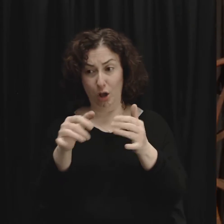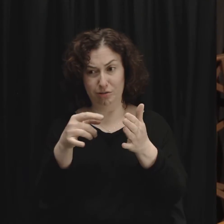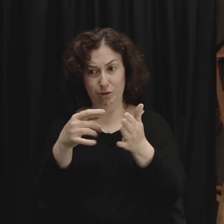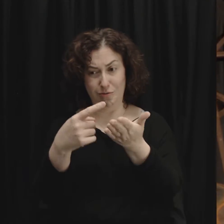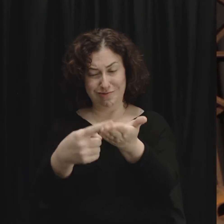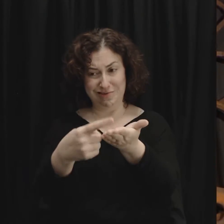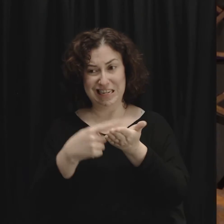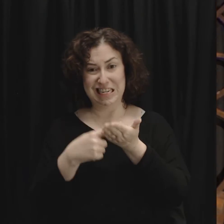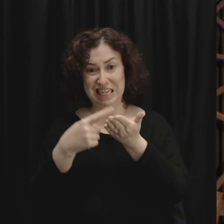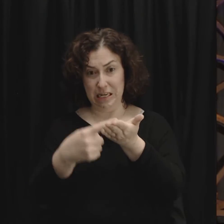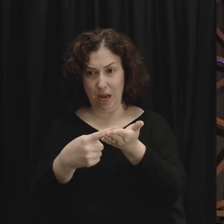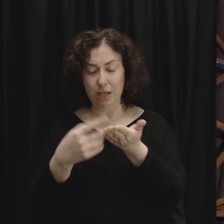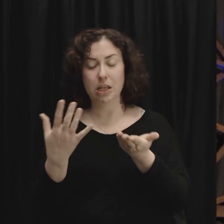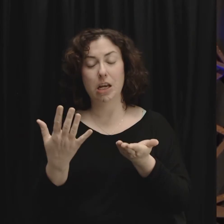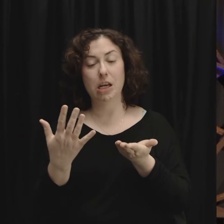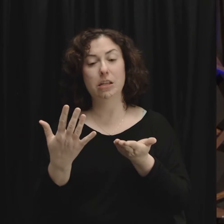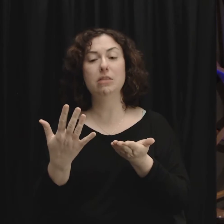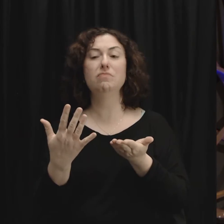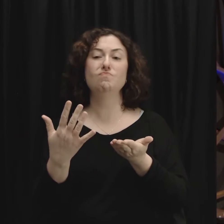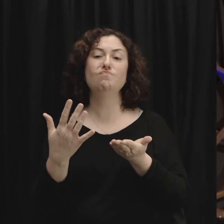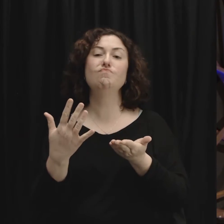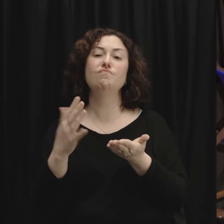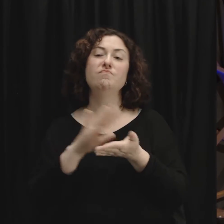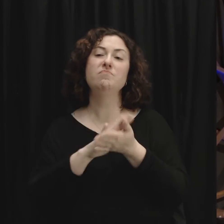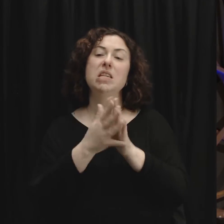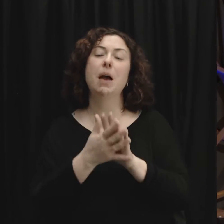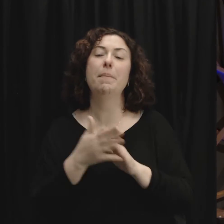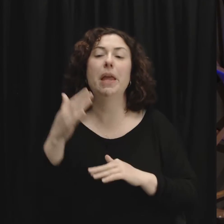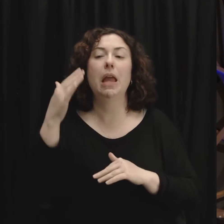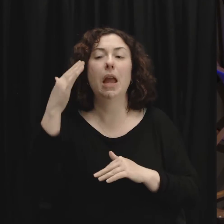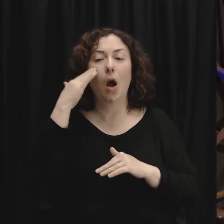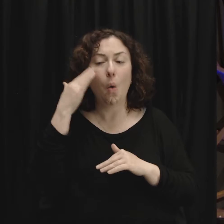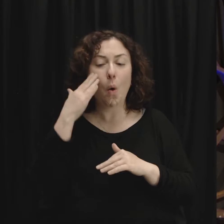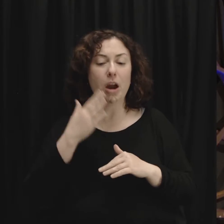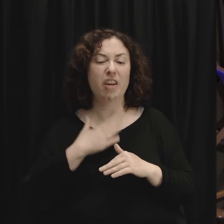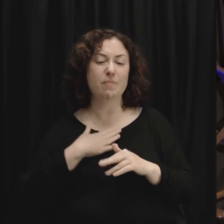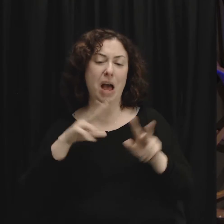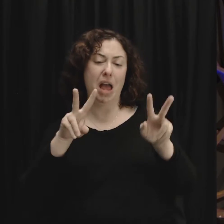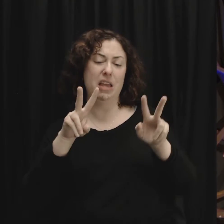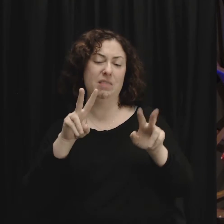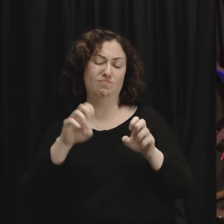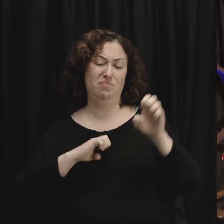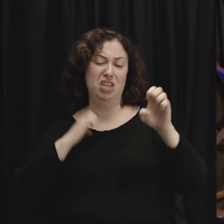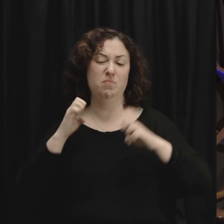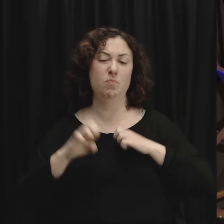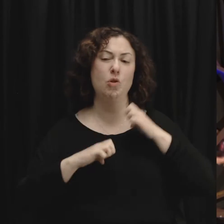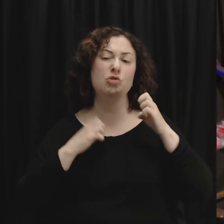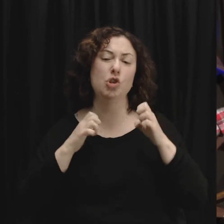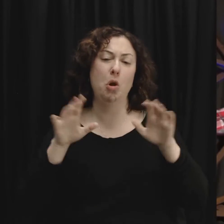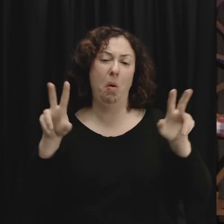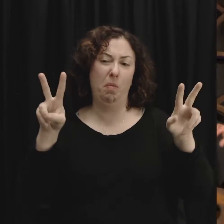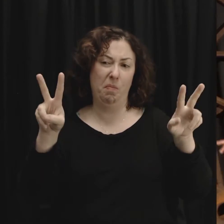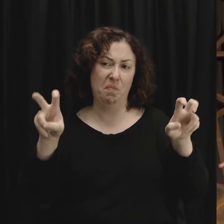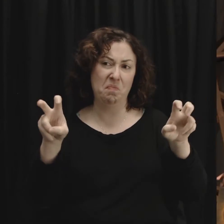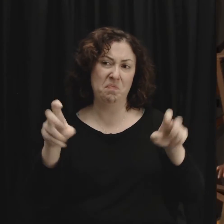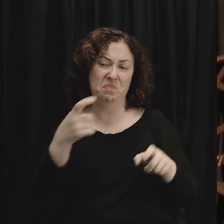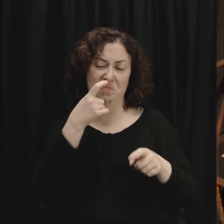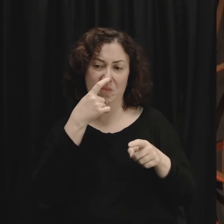being aware of my emotional allergies and triggers and he does a really good job of explaining